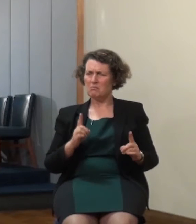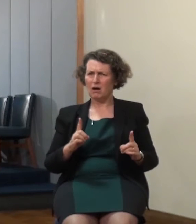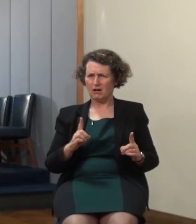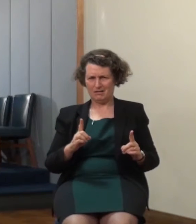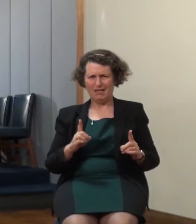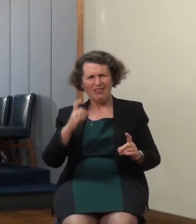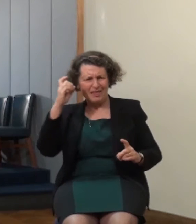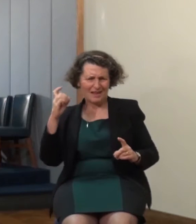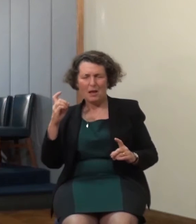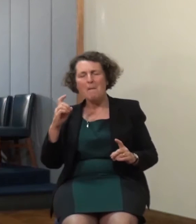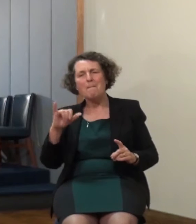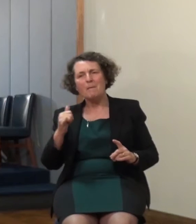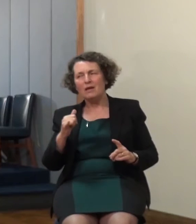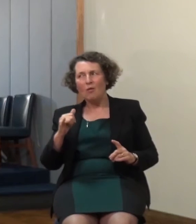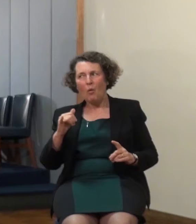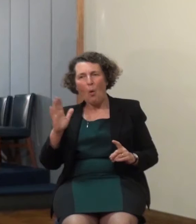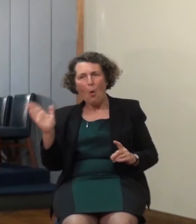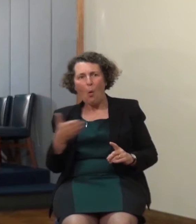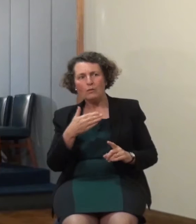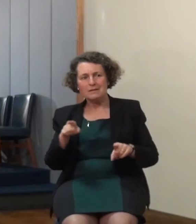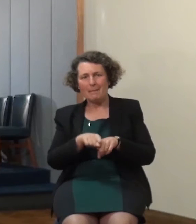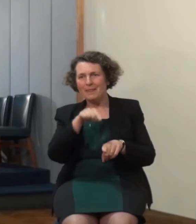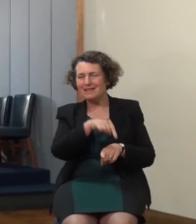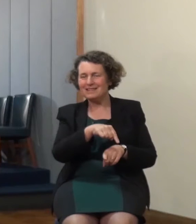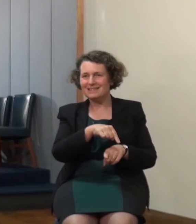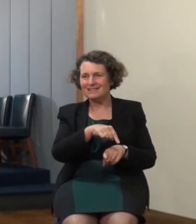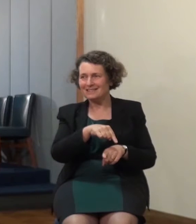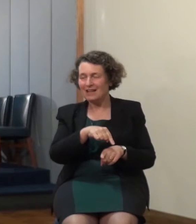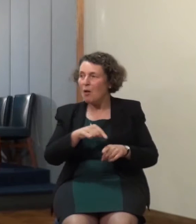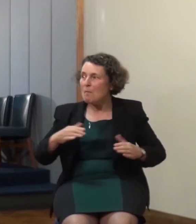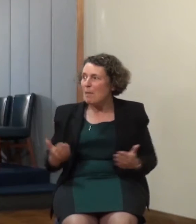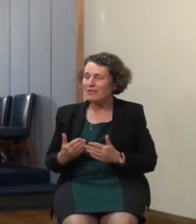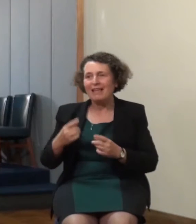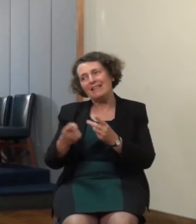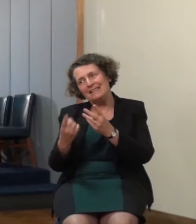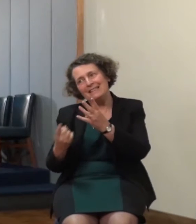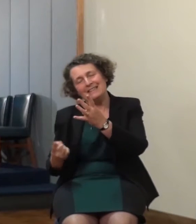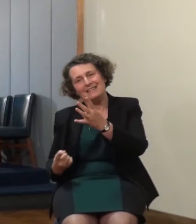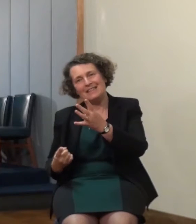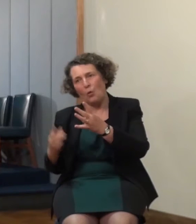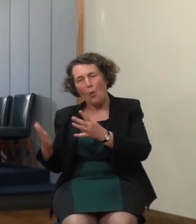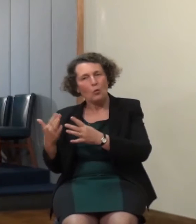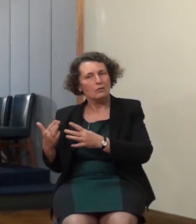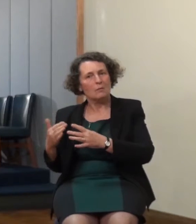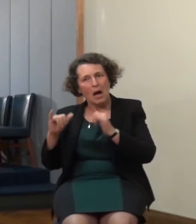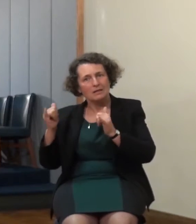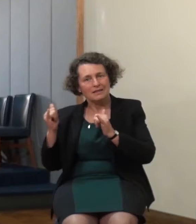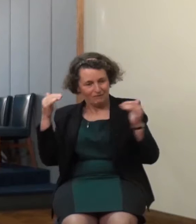that would be impossible whether we joined the east left the east seal stayed with it would become irrelevant we would be all